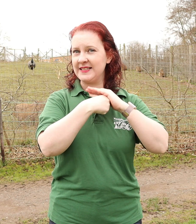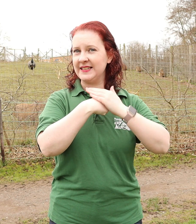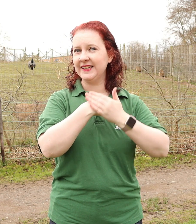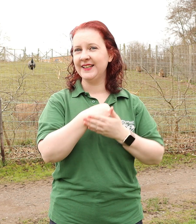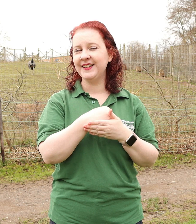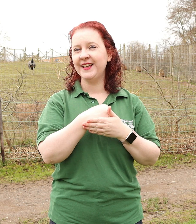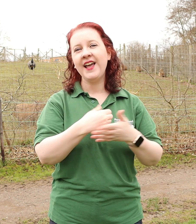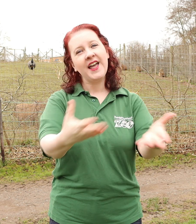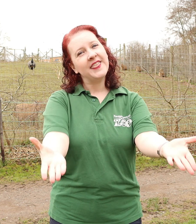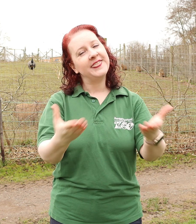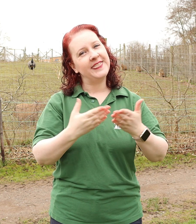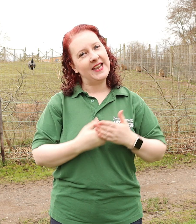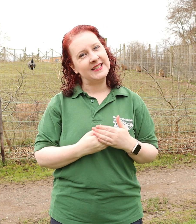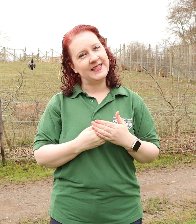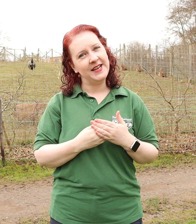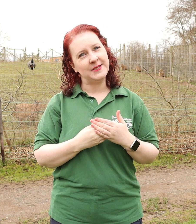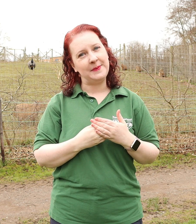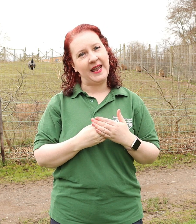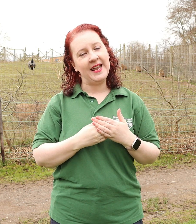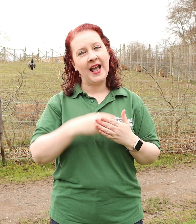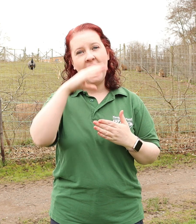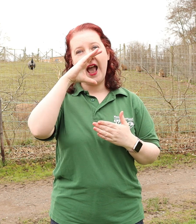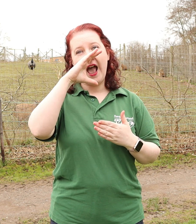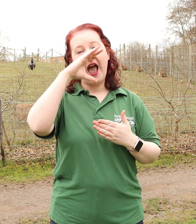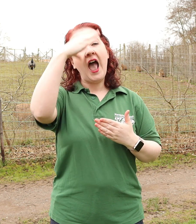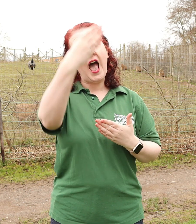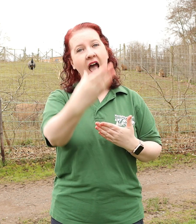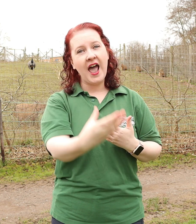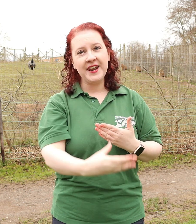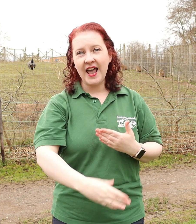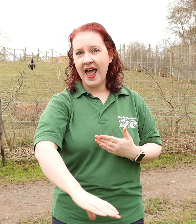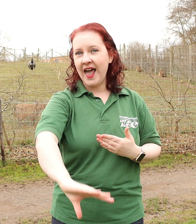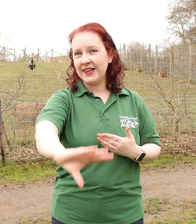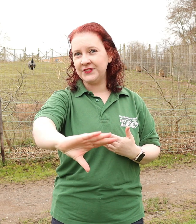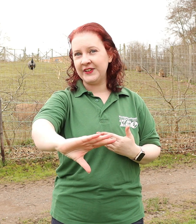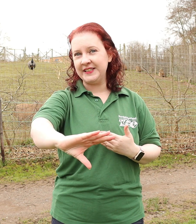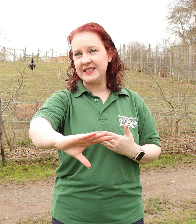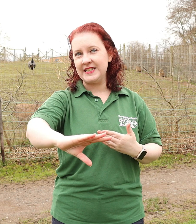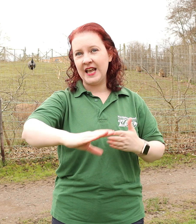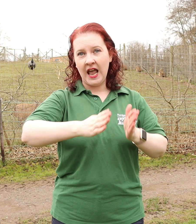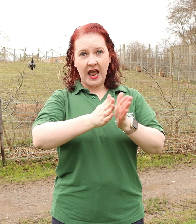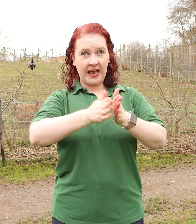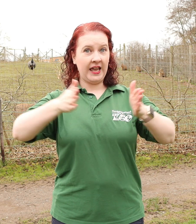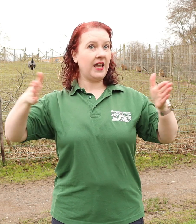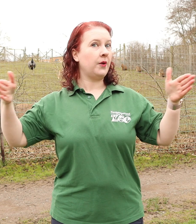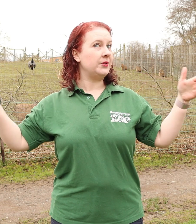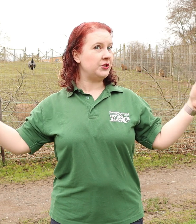They sent me an elephant. He was